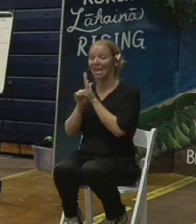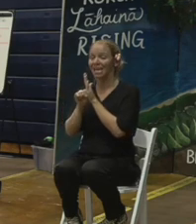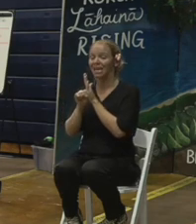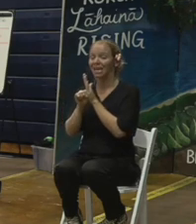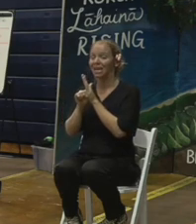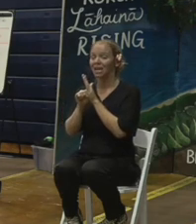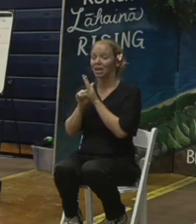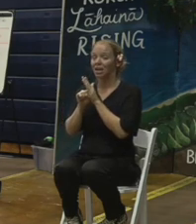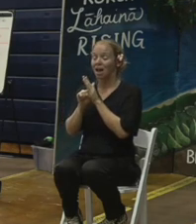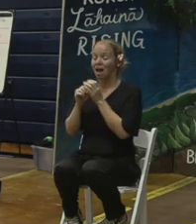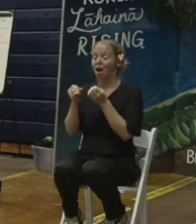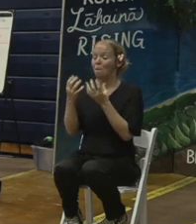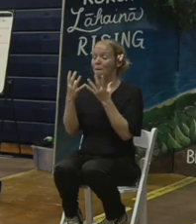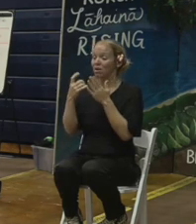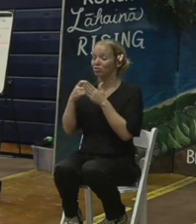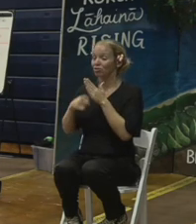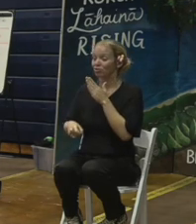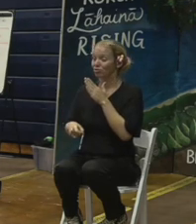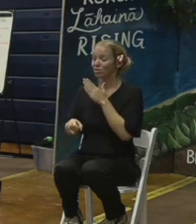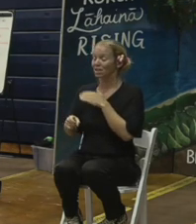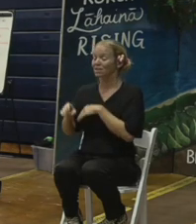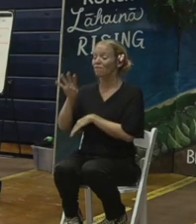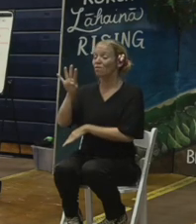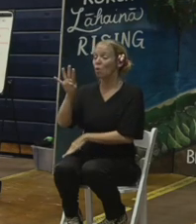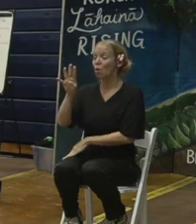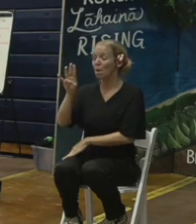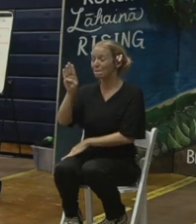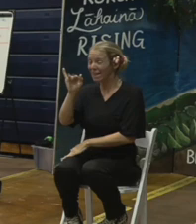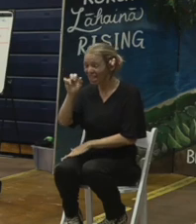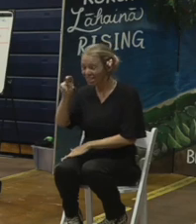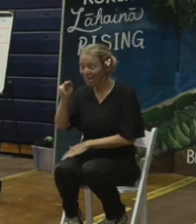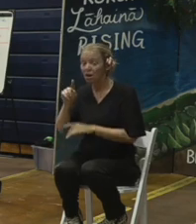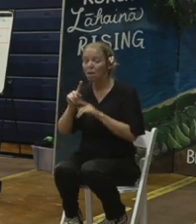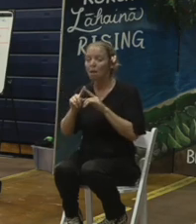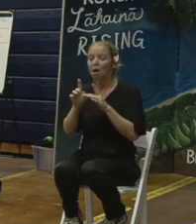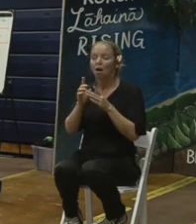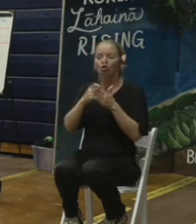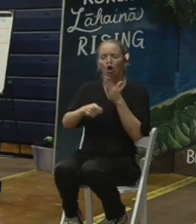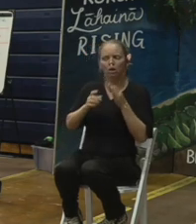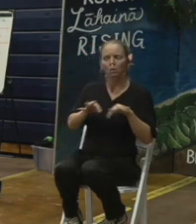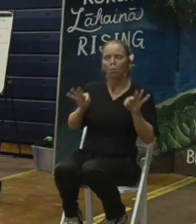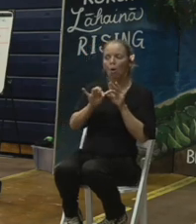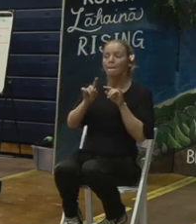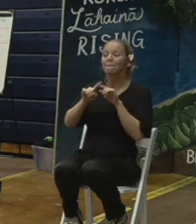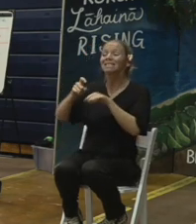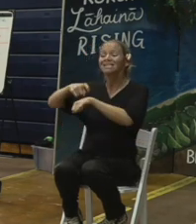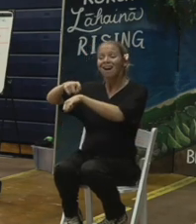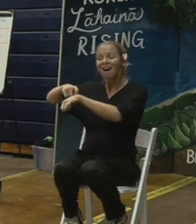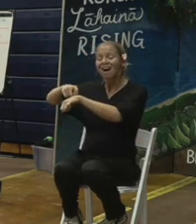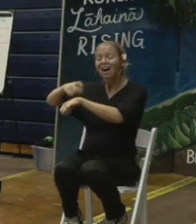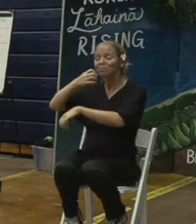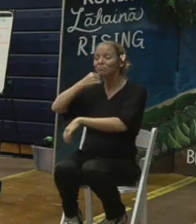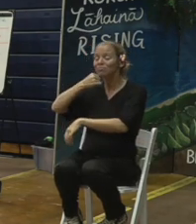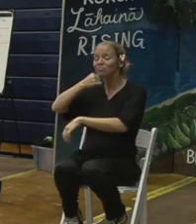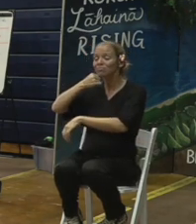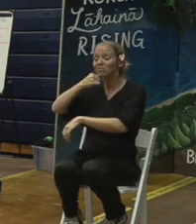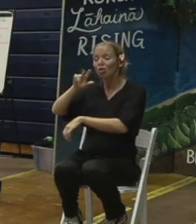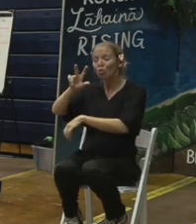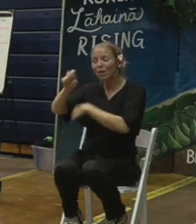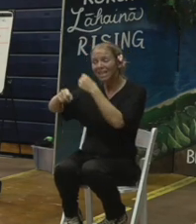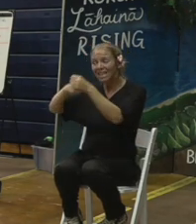critical than the cost is the time. The time to take the debris off-island will take approximately three years.